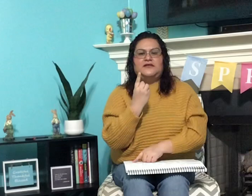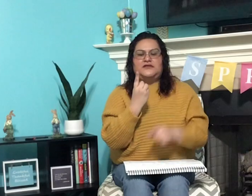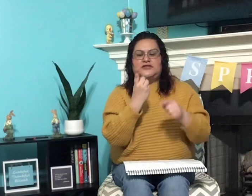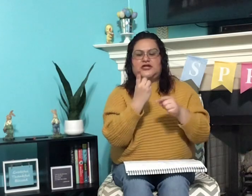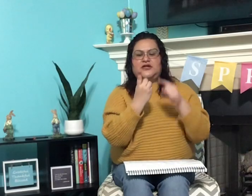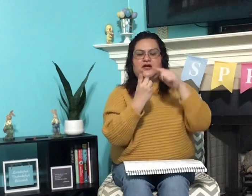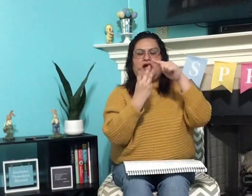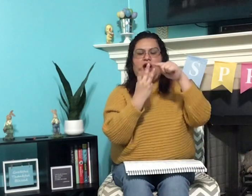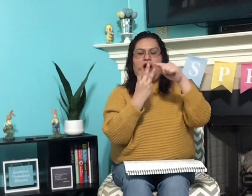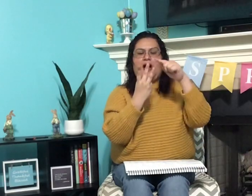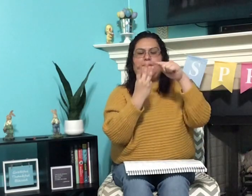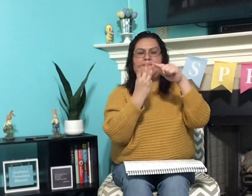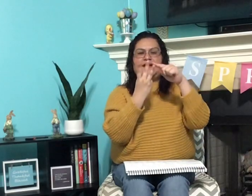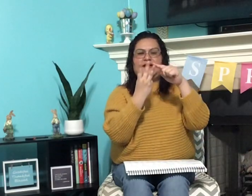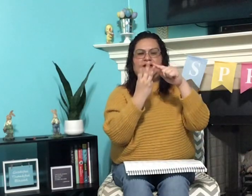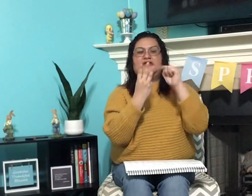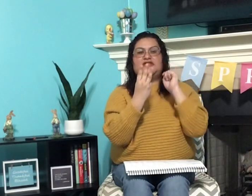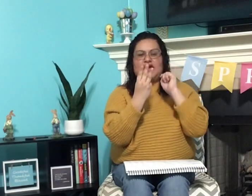j, ah, b, job.